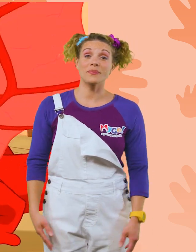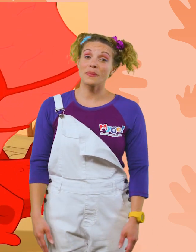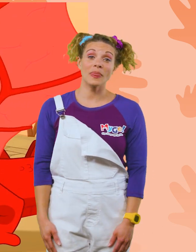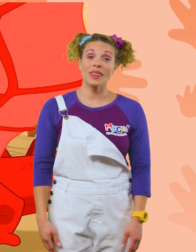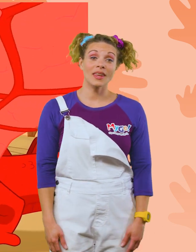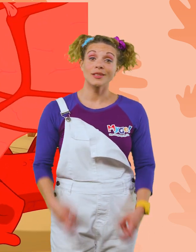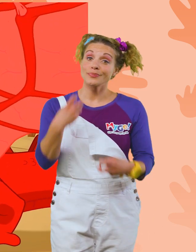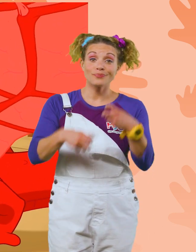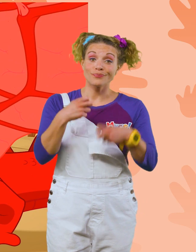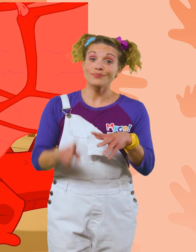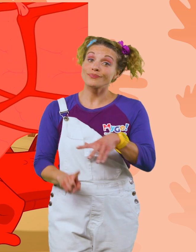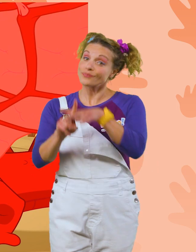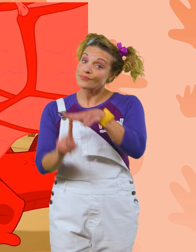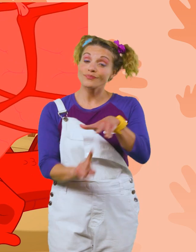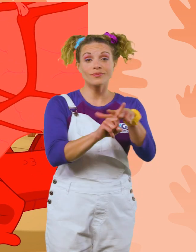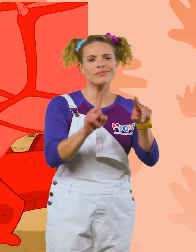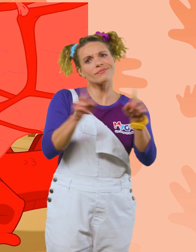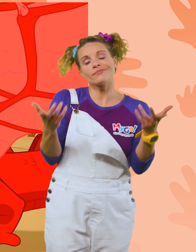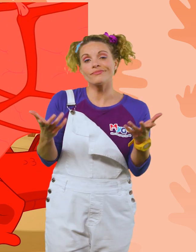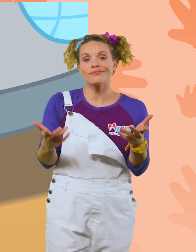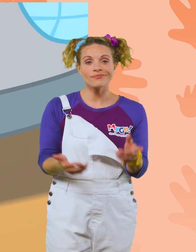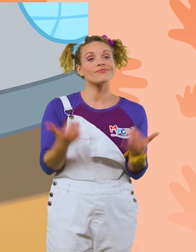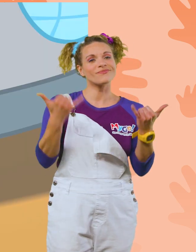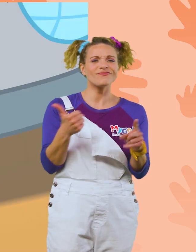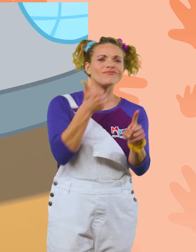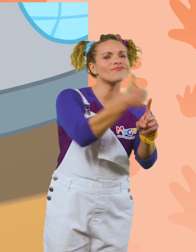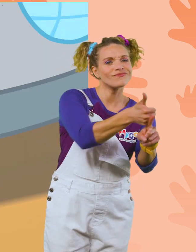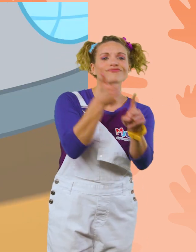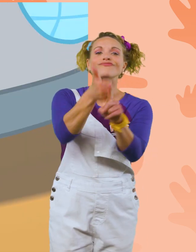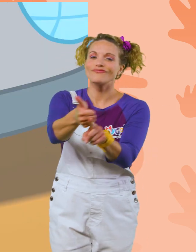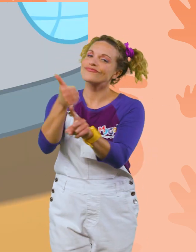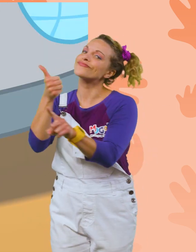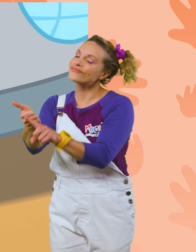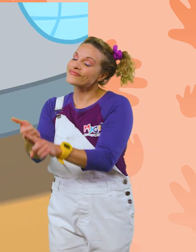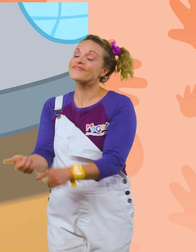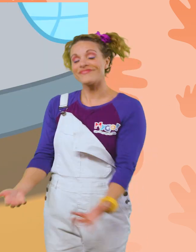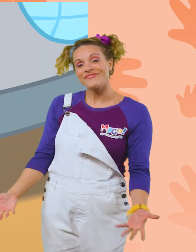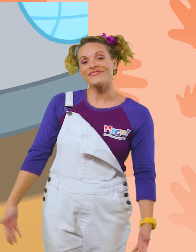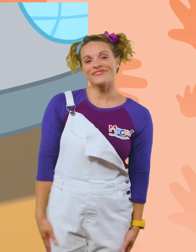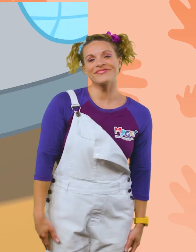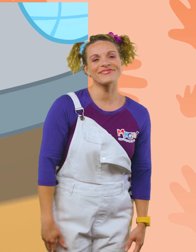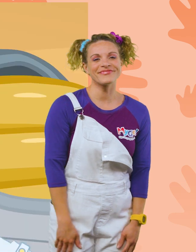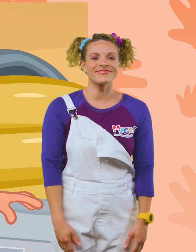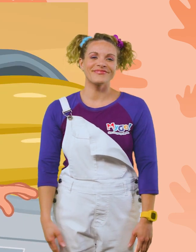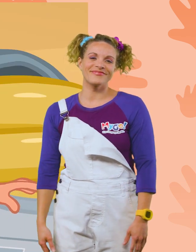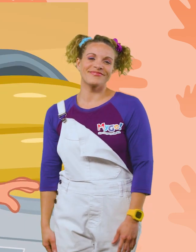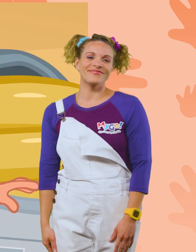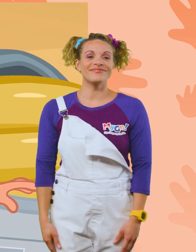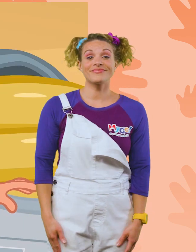Well, there were some problems, but now everyone has their things back. Well, I sure